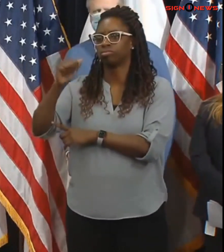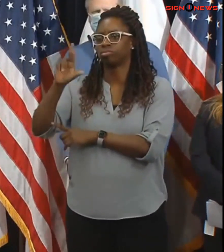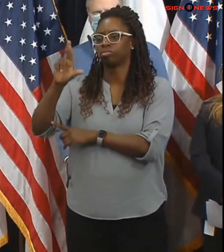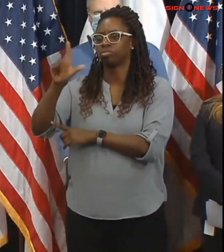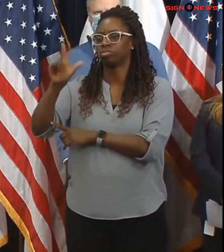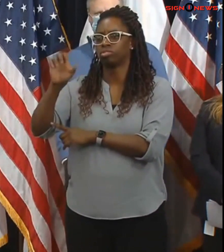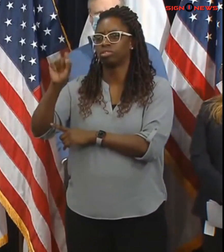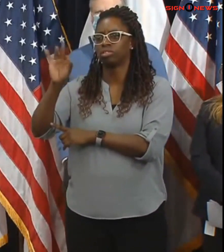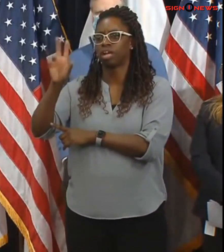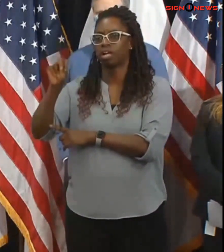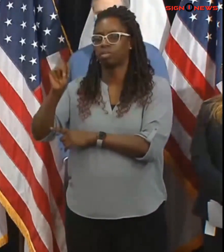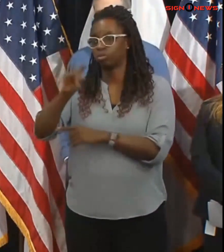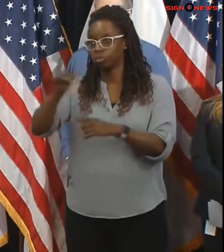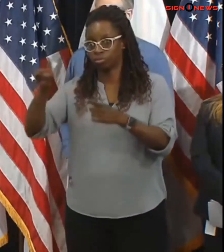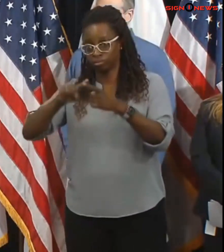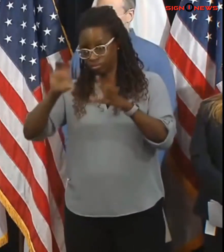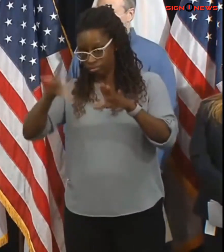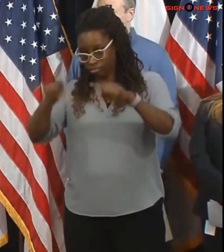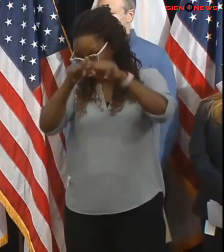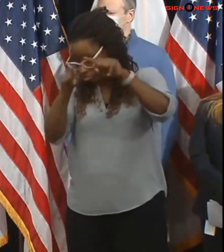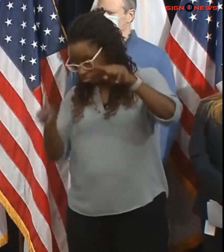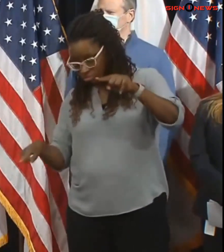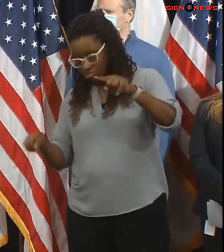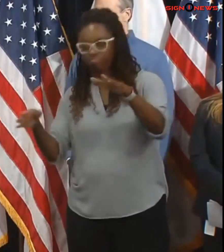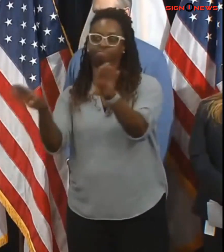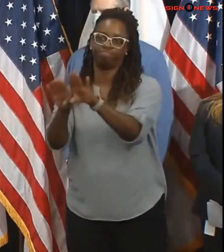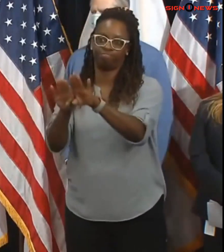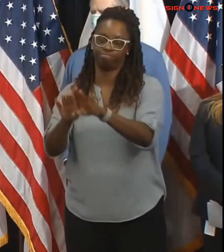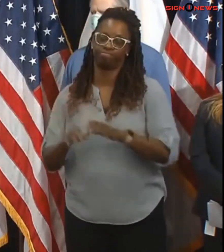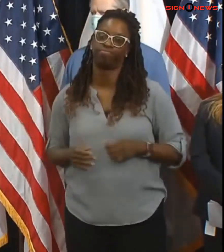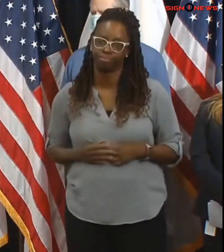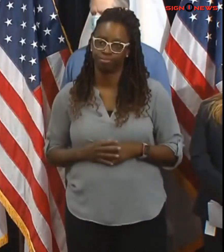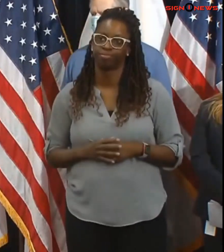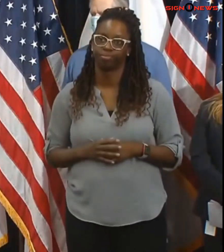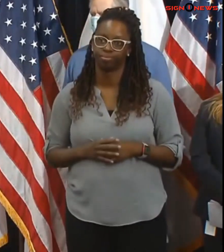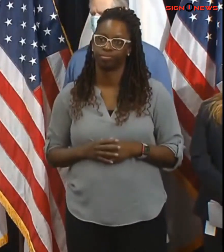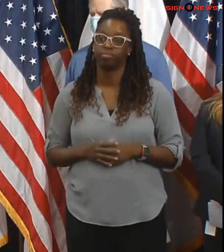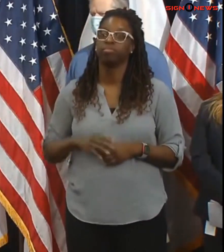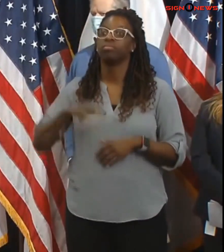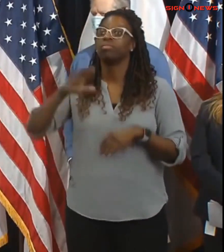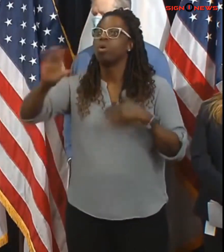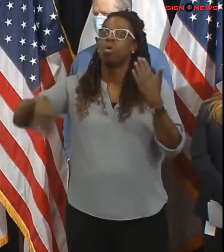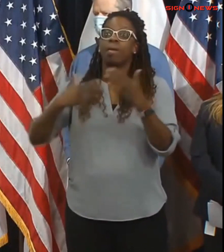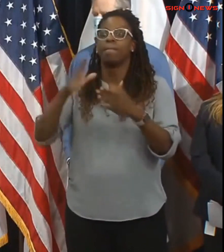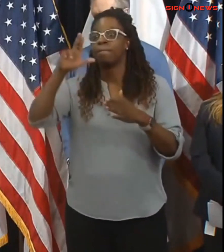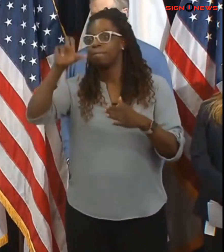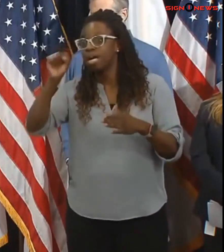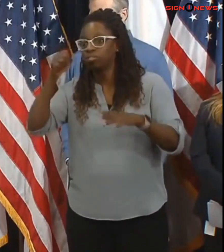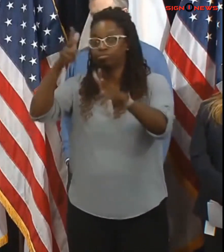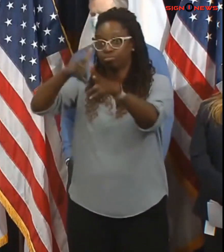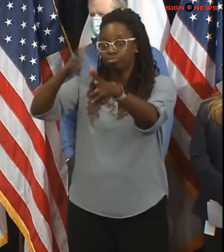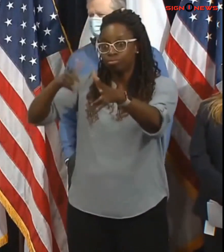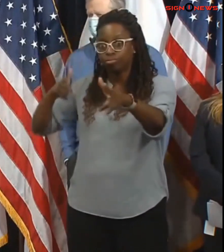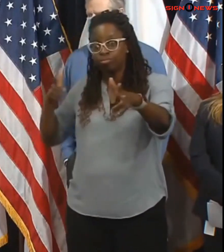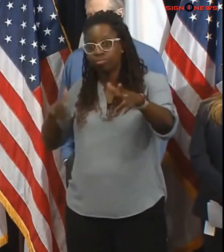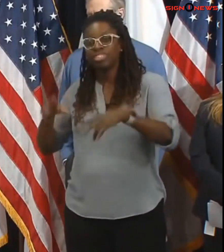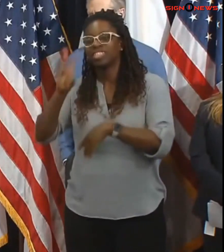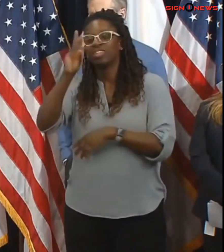charlestown we're removing all of our 60 foot buses from service at uh at the end of service tonight they have uh